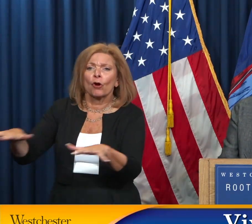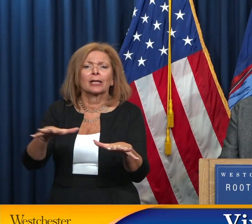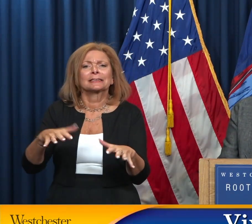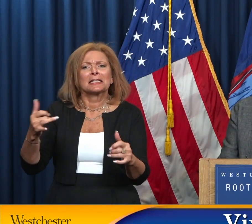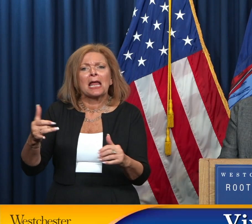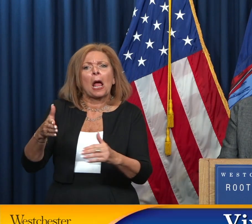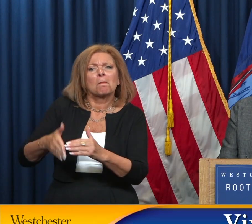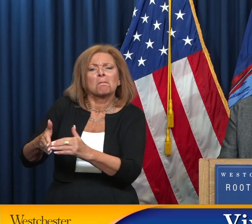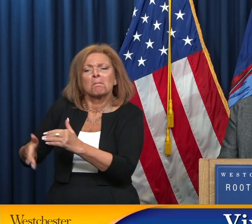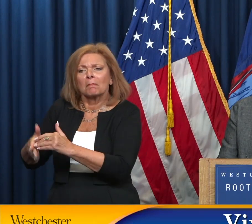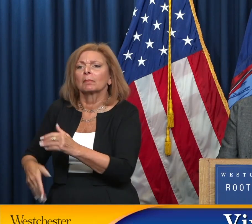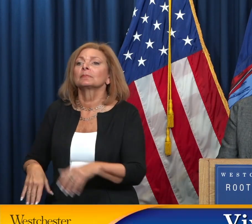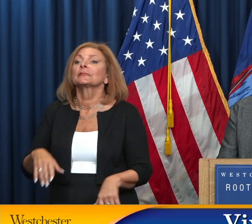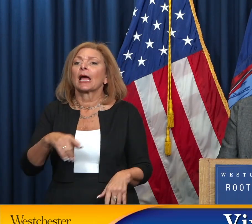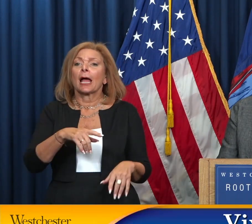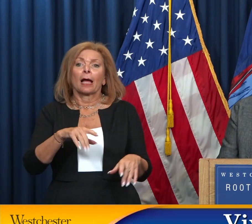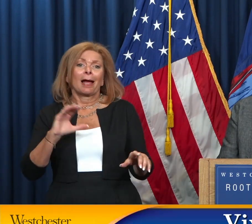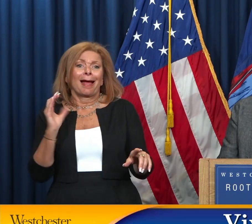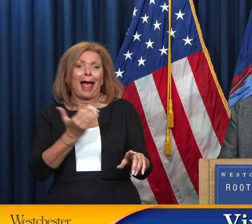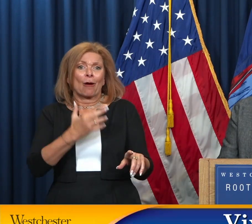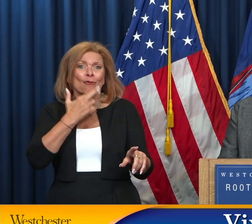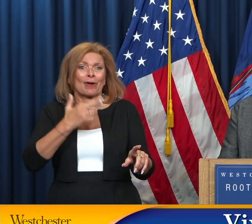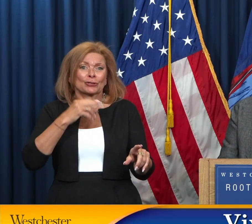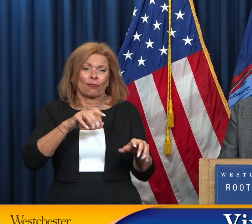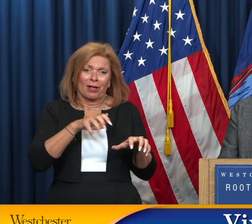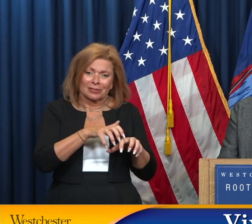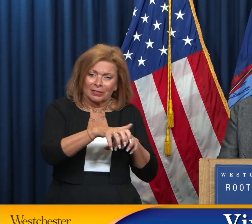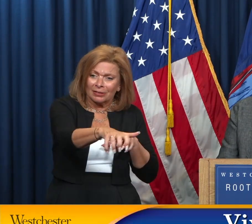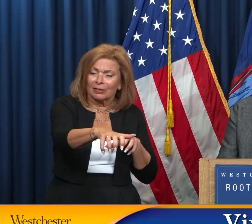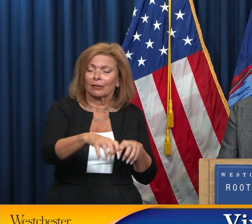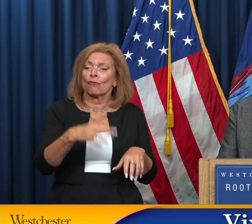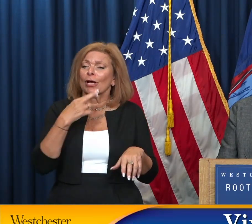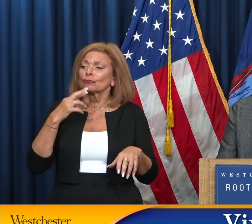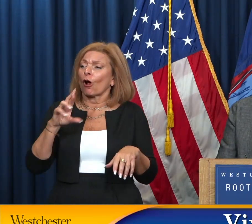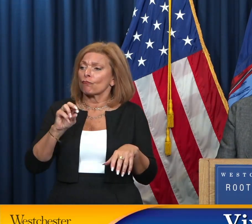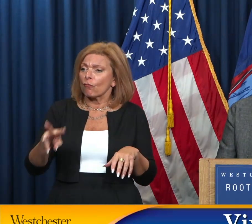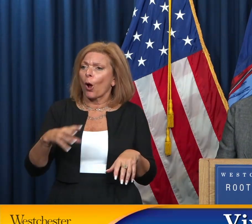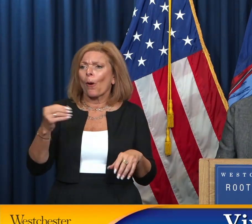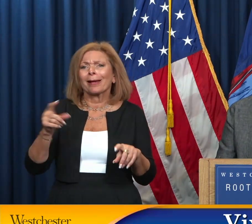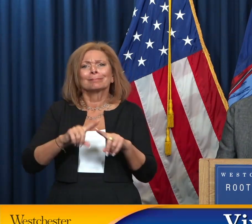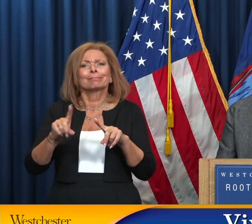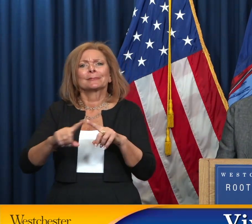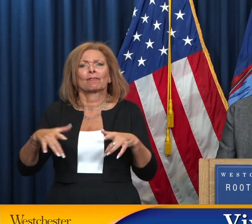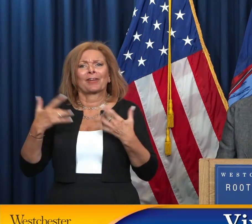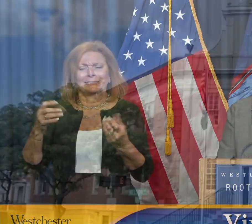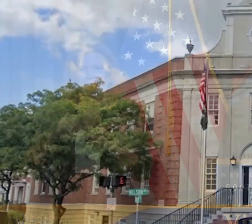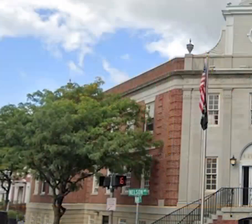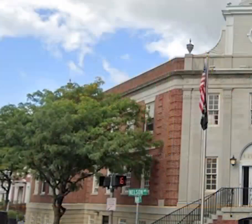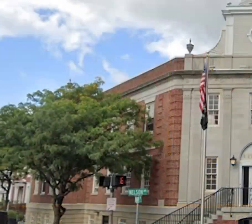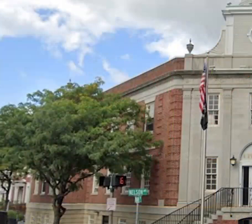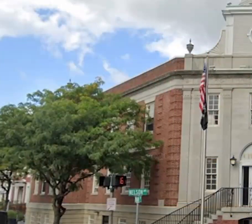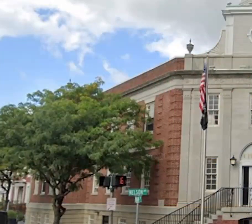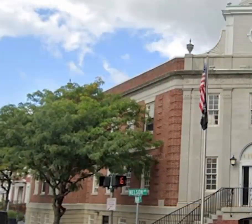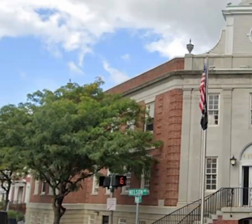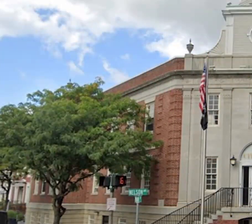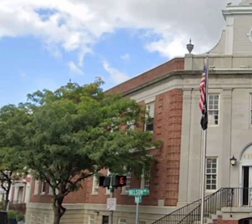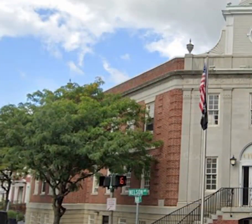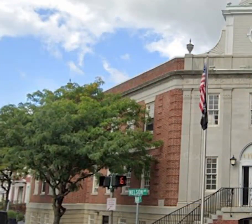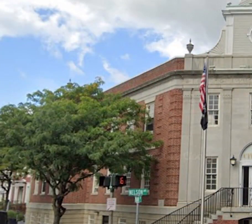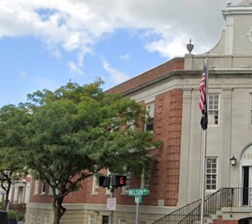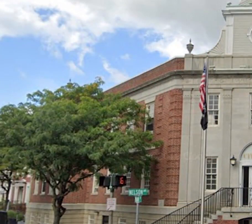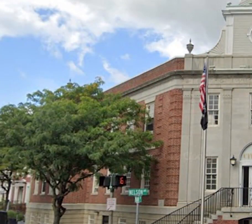music in our downtown and restaurant row, and fun family events throughout the city. In 2023 and 2024,